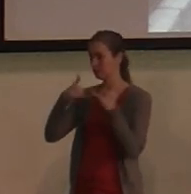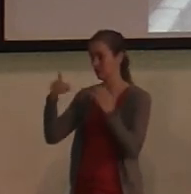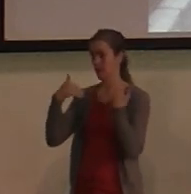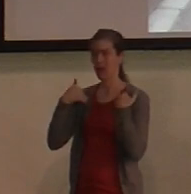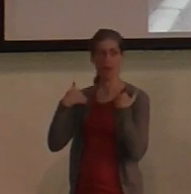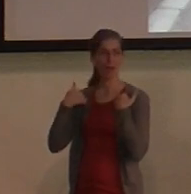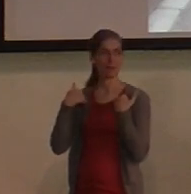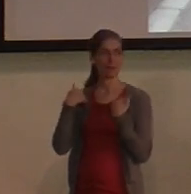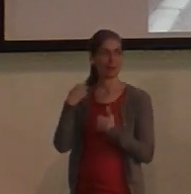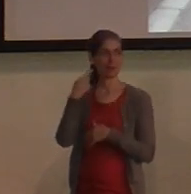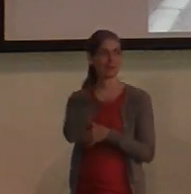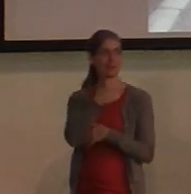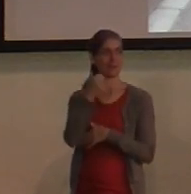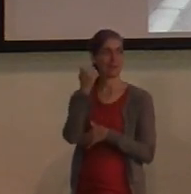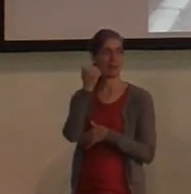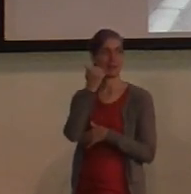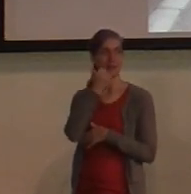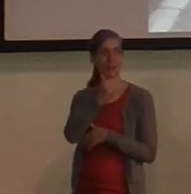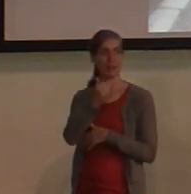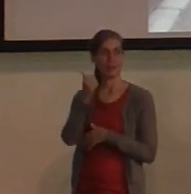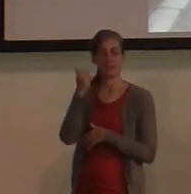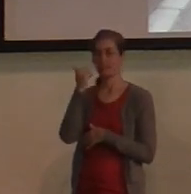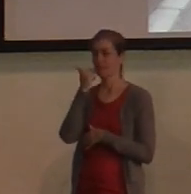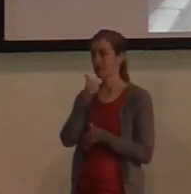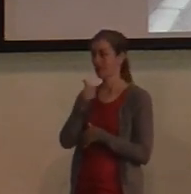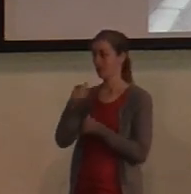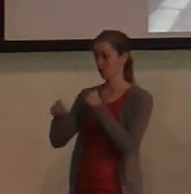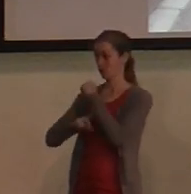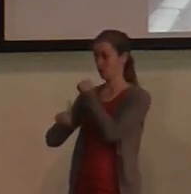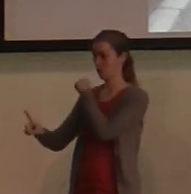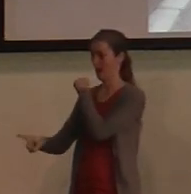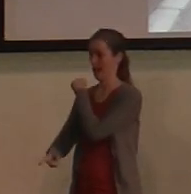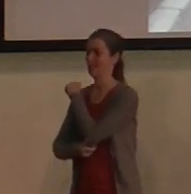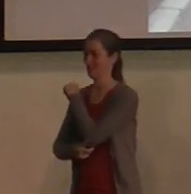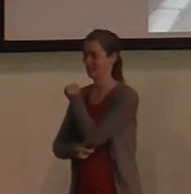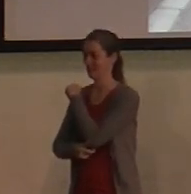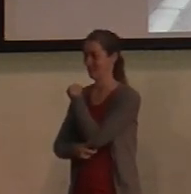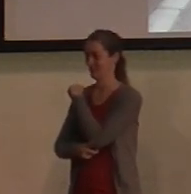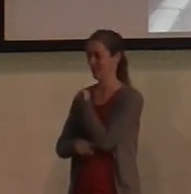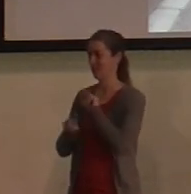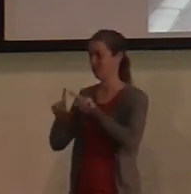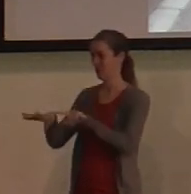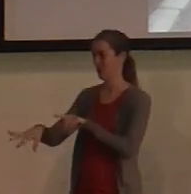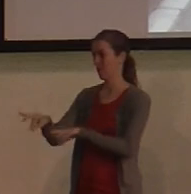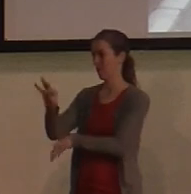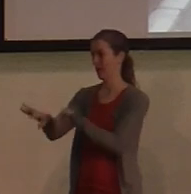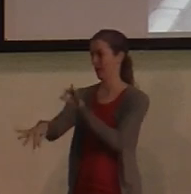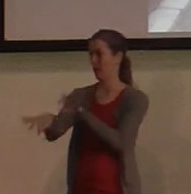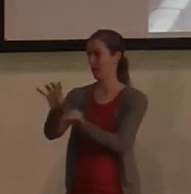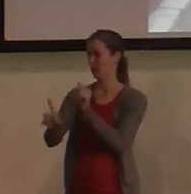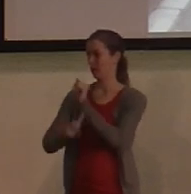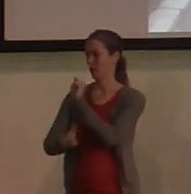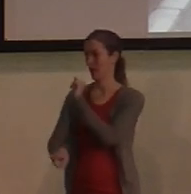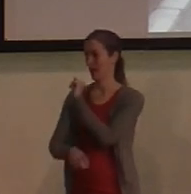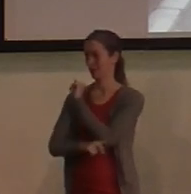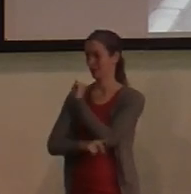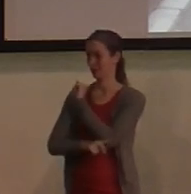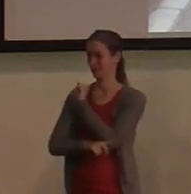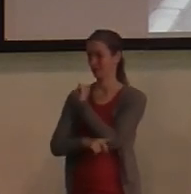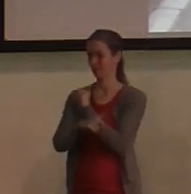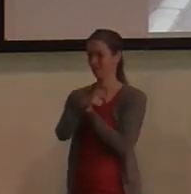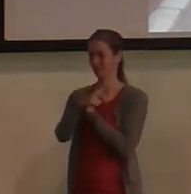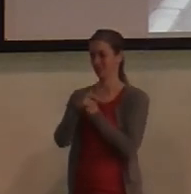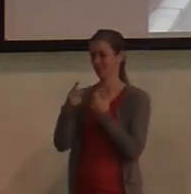is the daily trash that goes through town to pick up the trash, and they have to use vehicles like this. The tires were really flat,